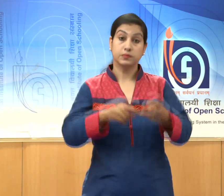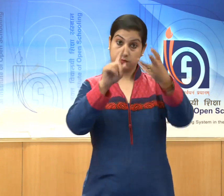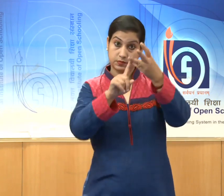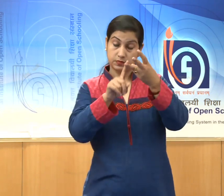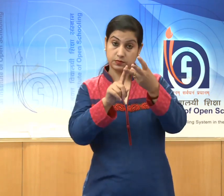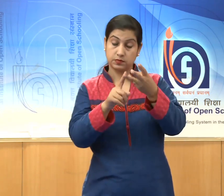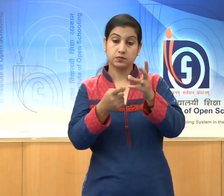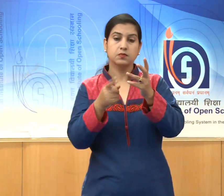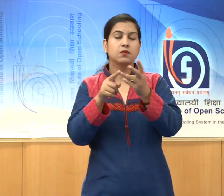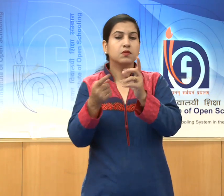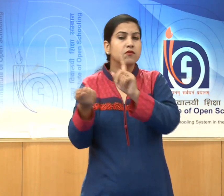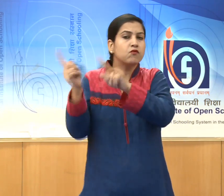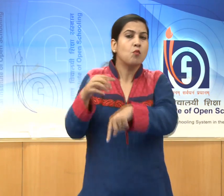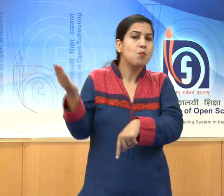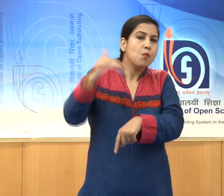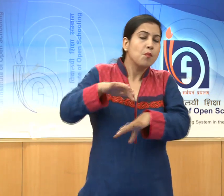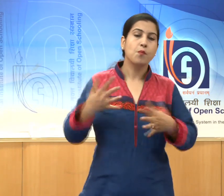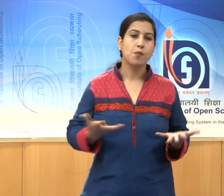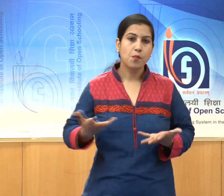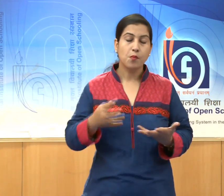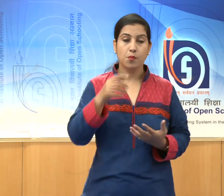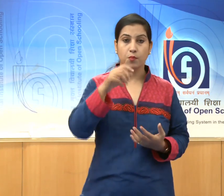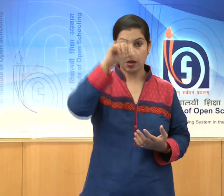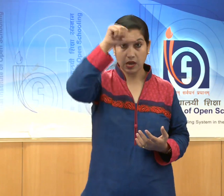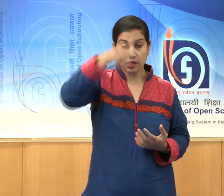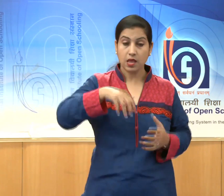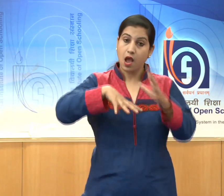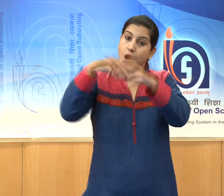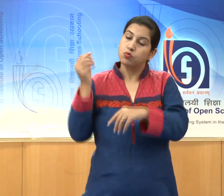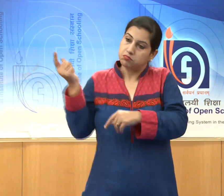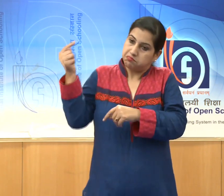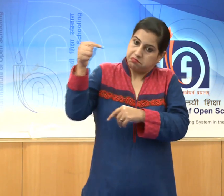from outside India,